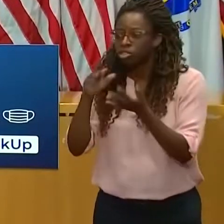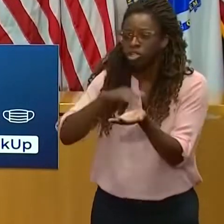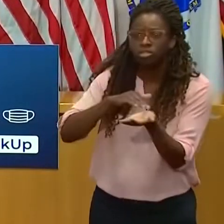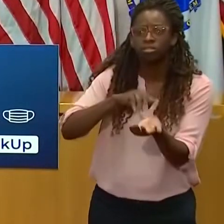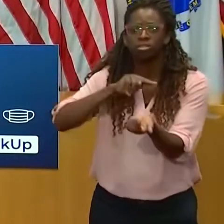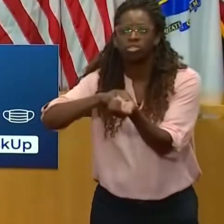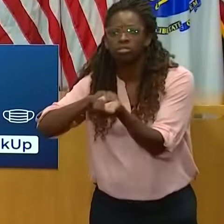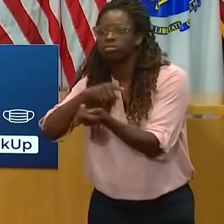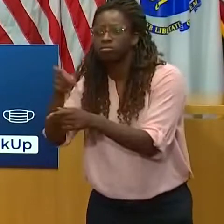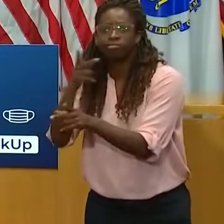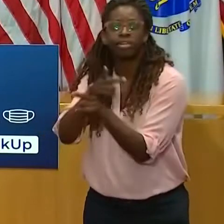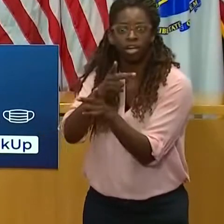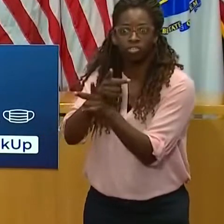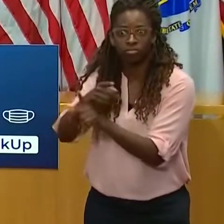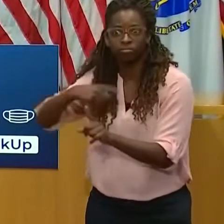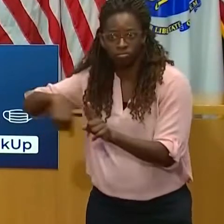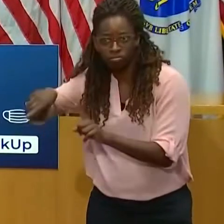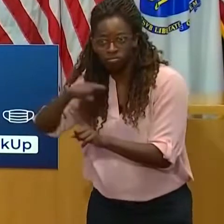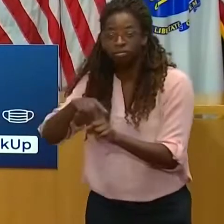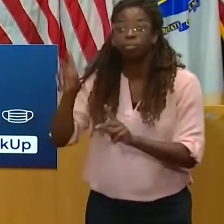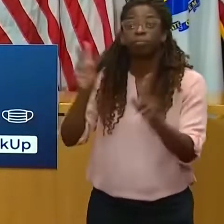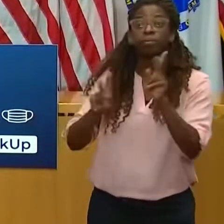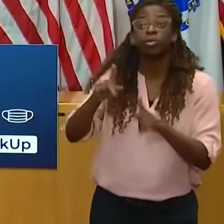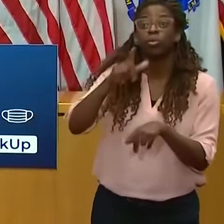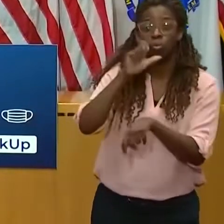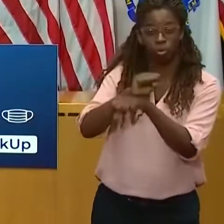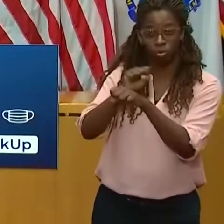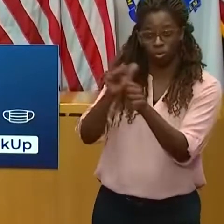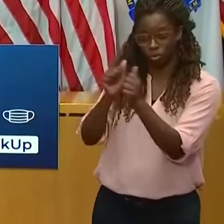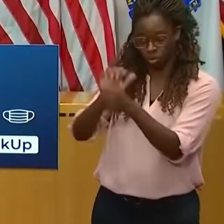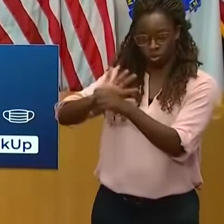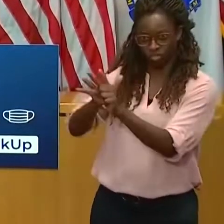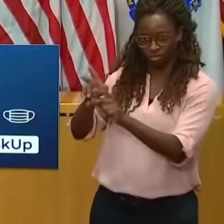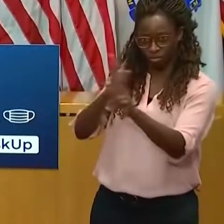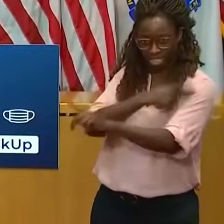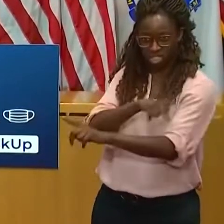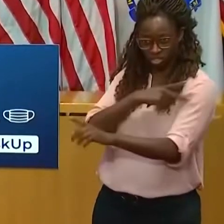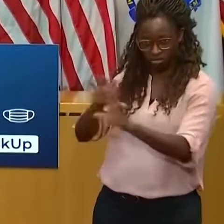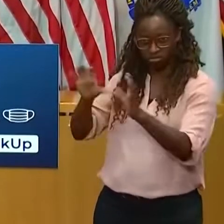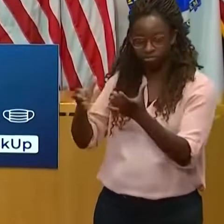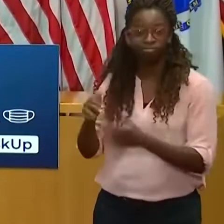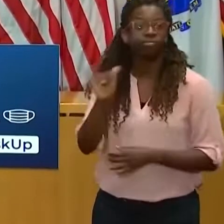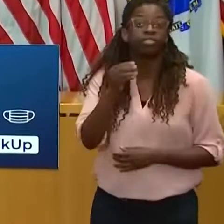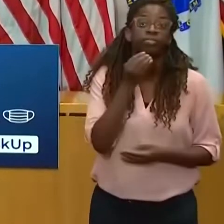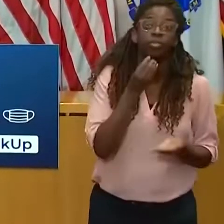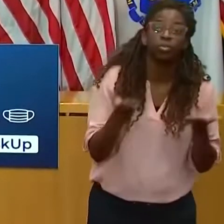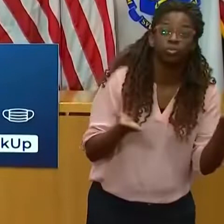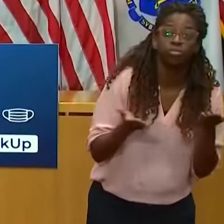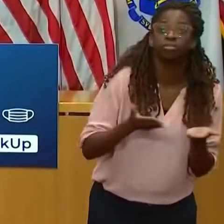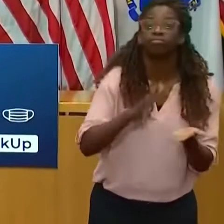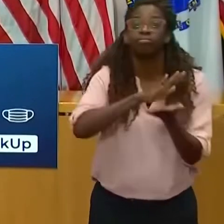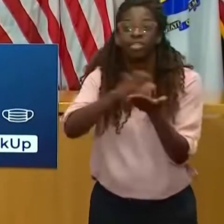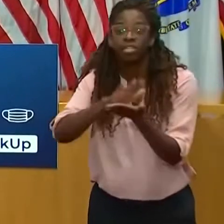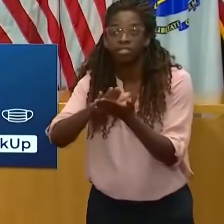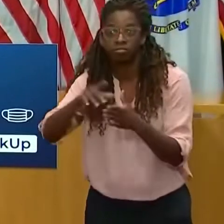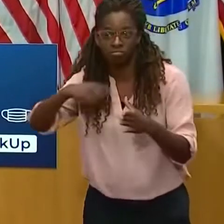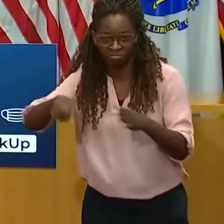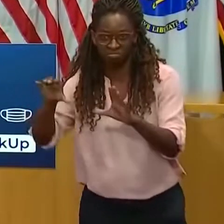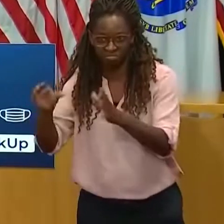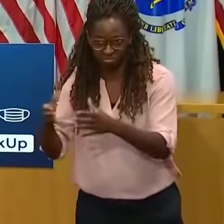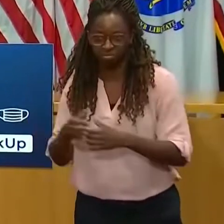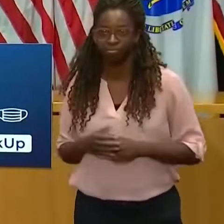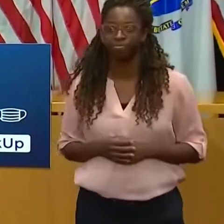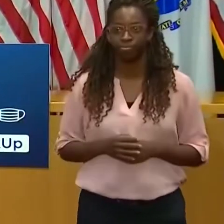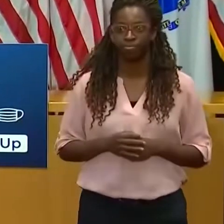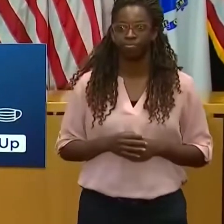care being vaccinated with the first dose. This week, the first dose of the Pfizer vaccines were distributed in